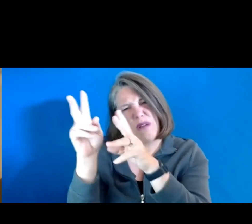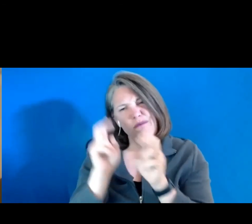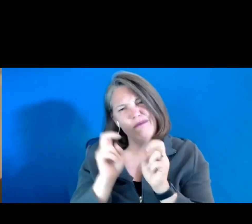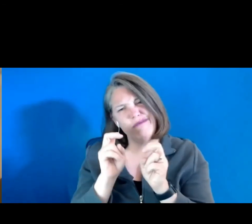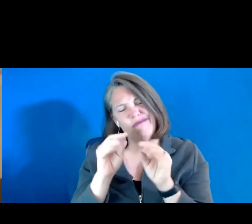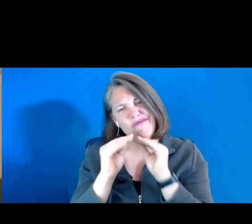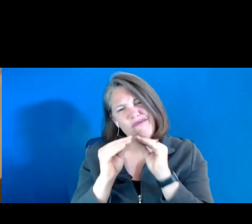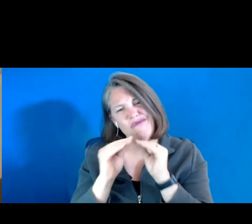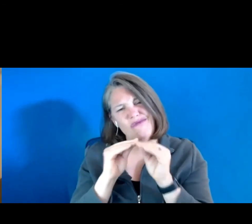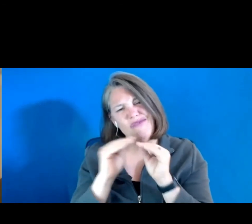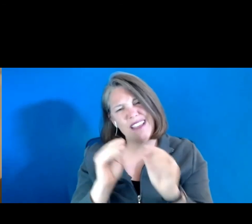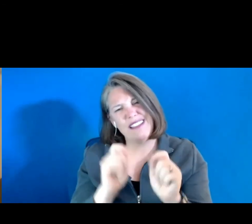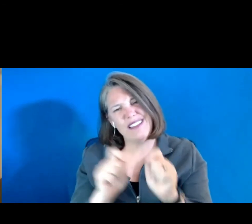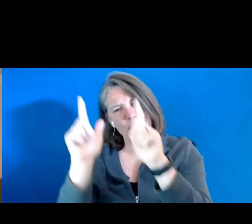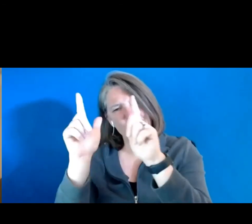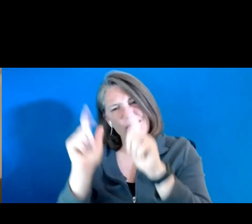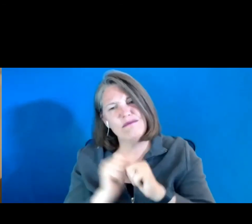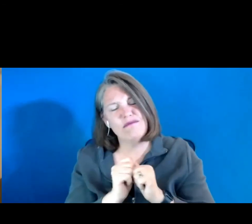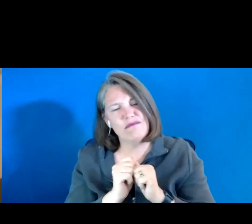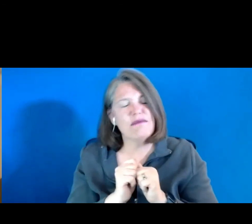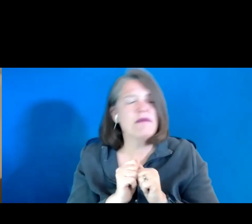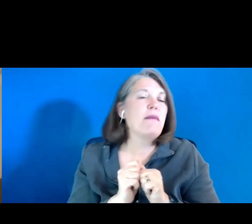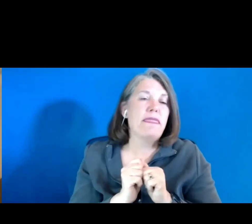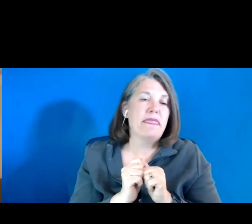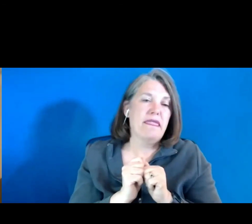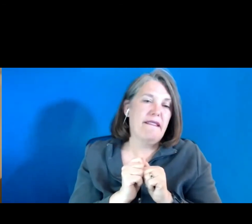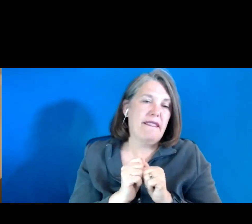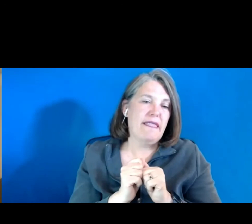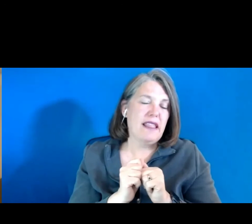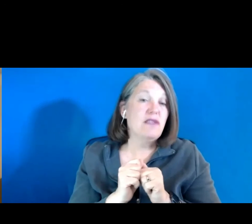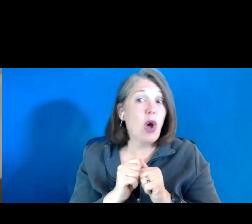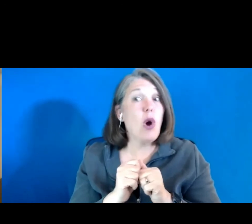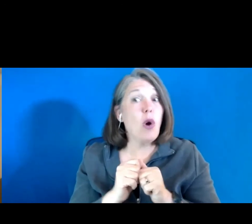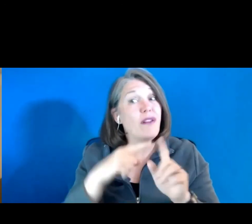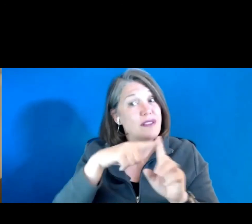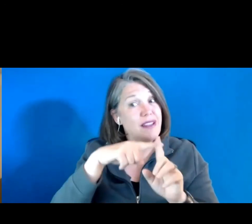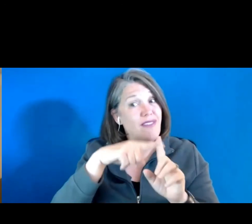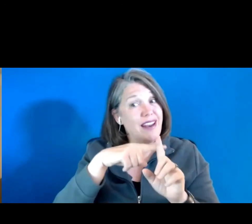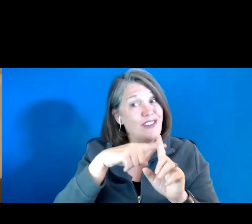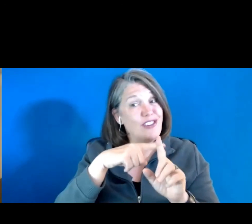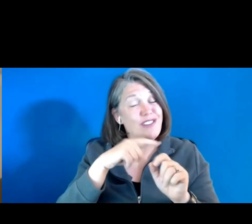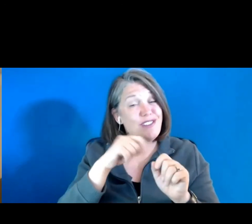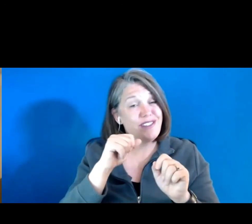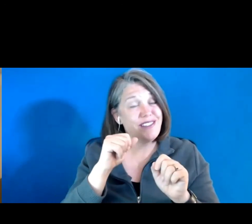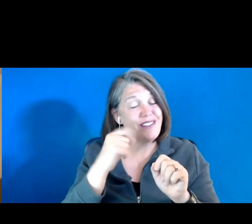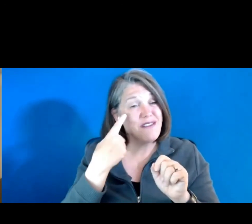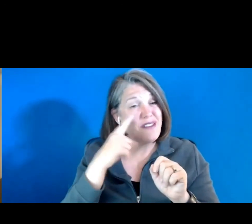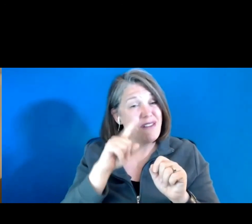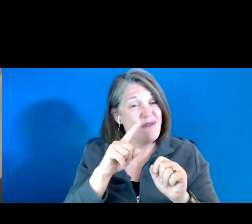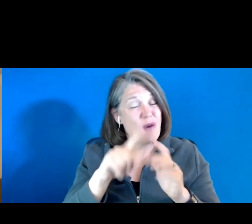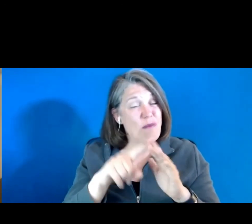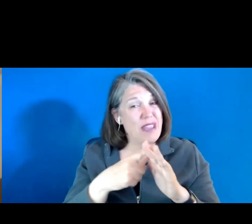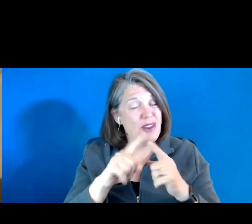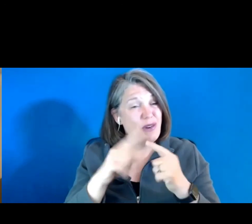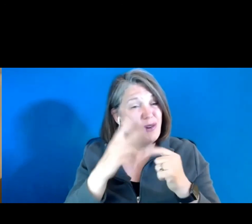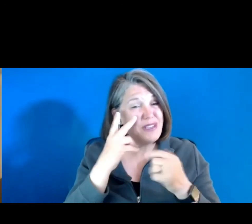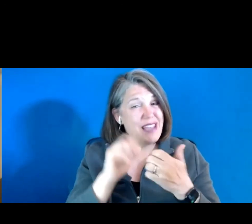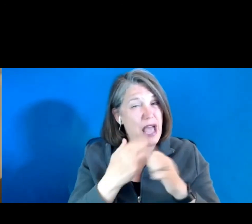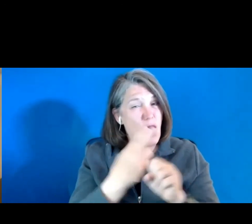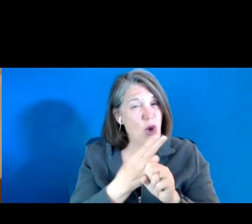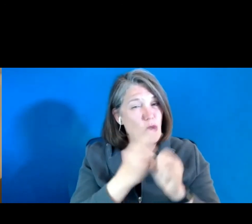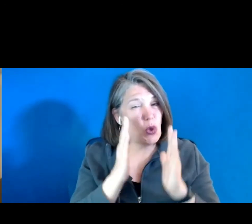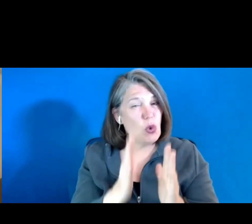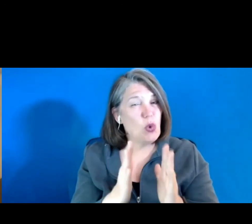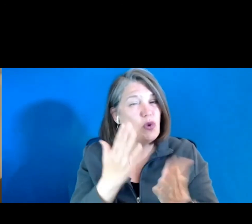and fix it and re-release it. Um, so, um, there's advantages to kind of beginning to see how the user might